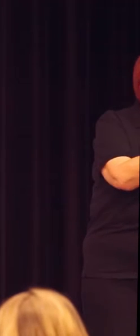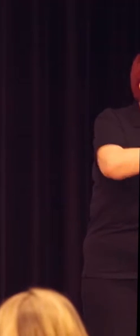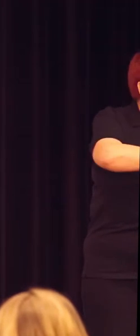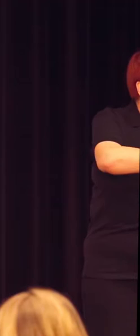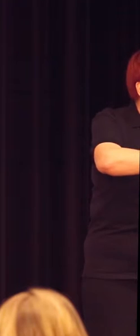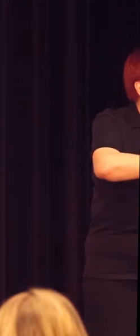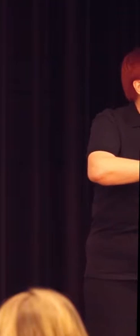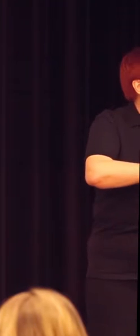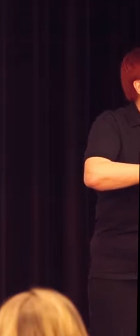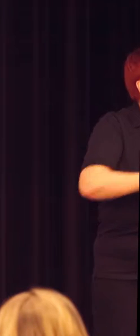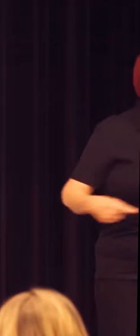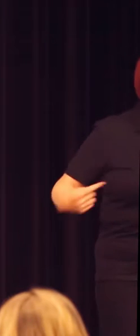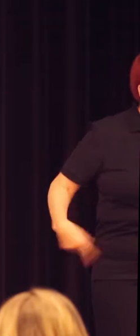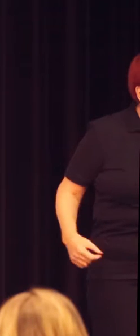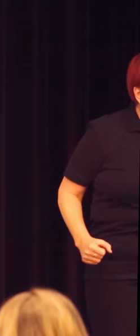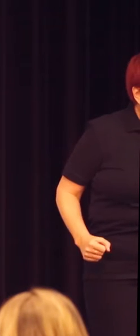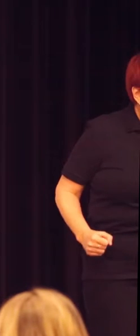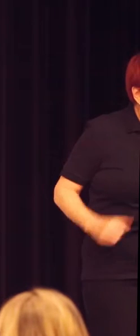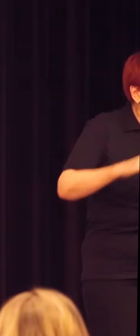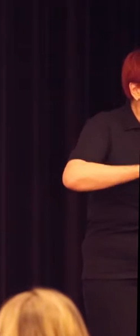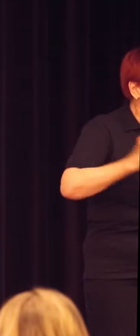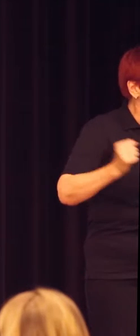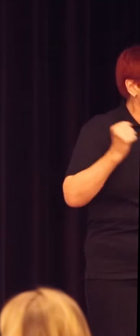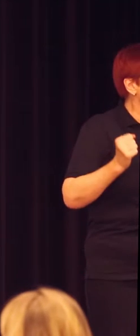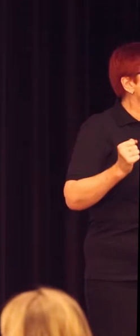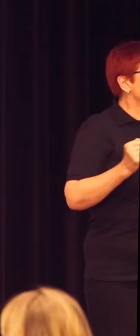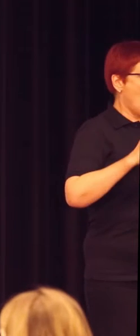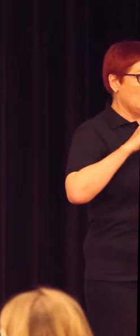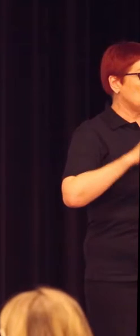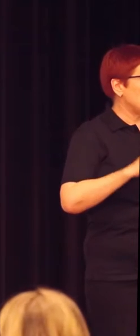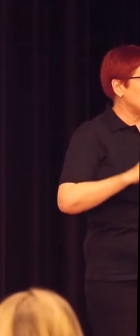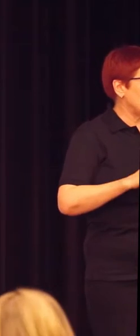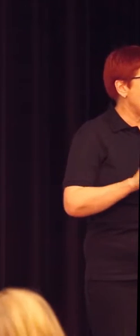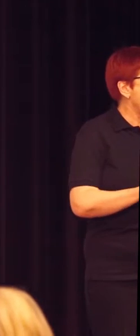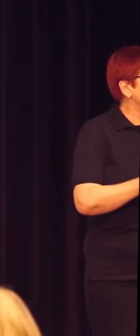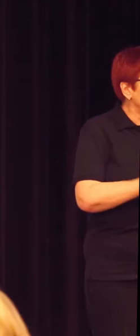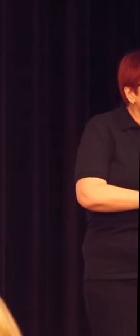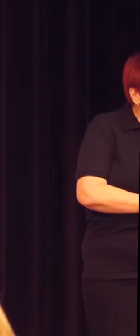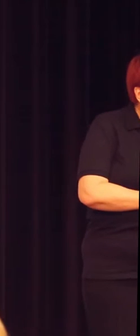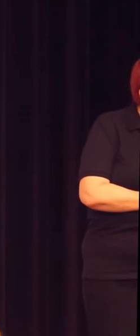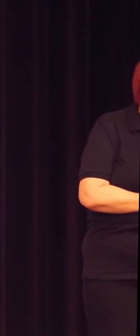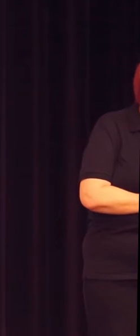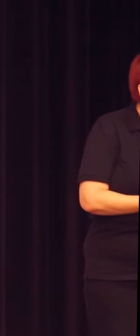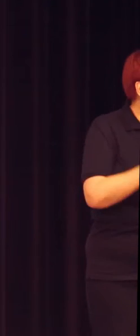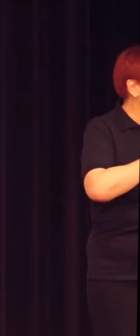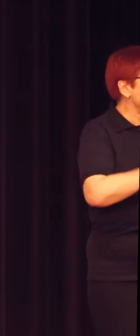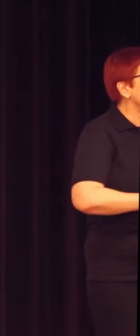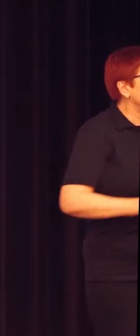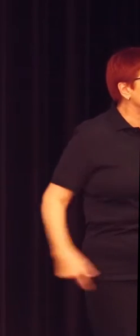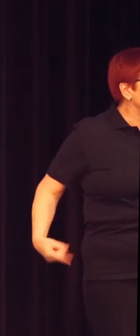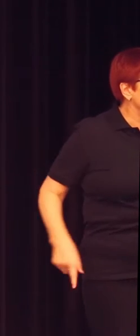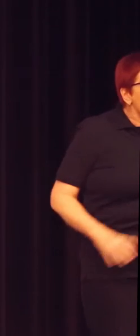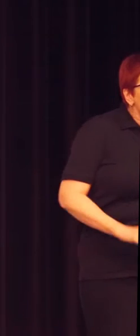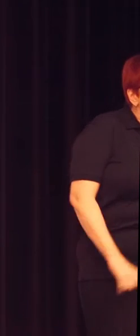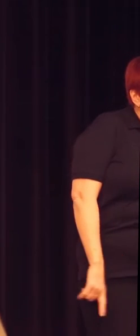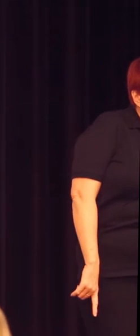my deputy broke the door to the counselling service in his wheelchair, because he had got up such a speed going up the ramp, we